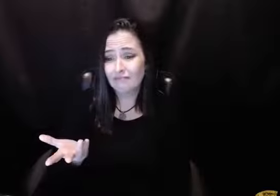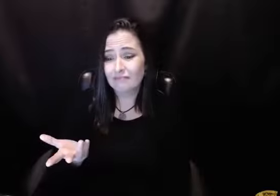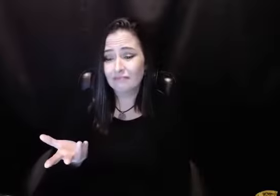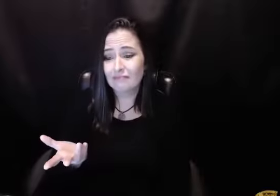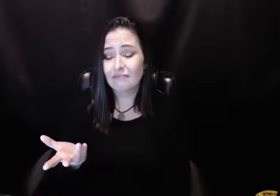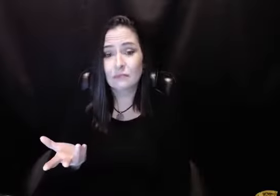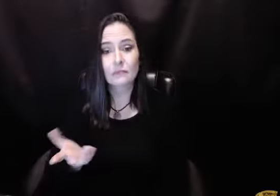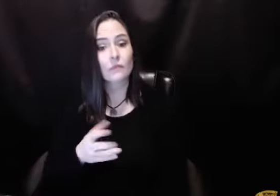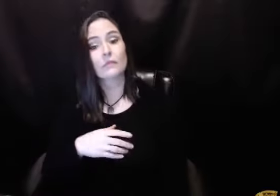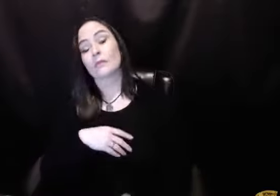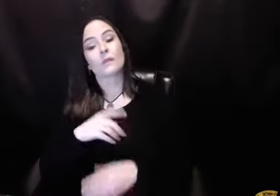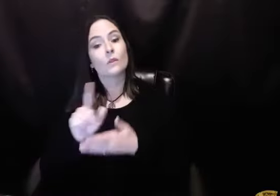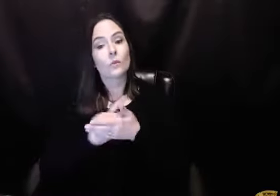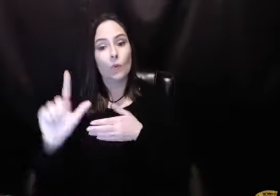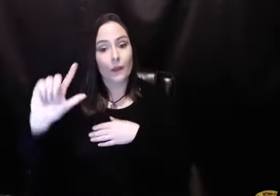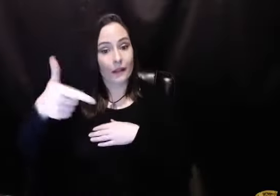I'll do anything he asked me to do.